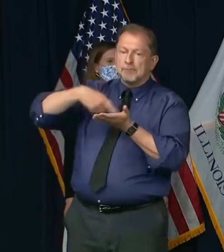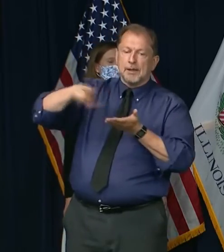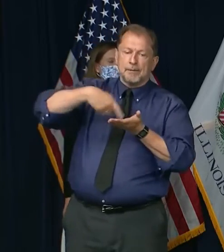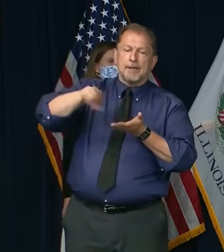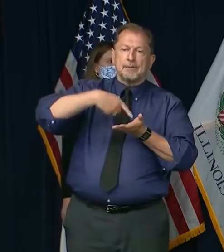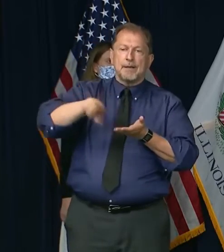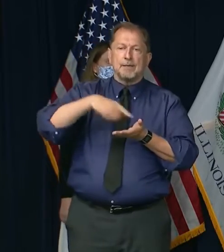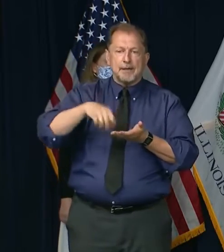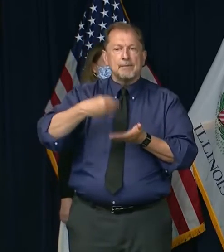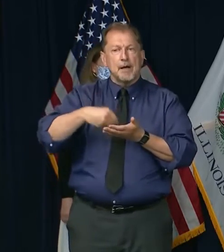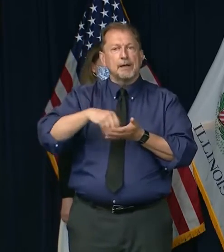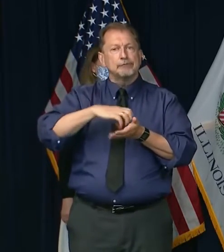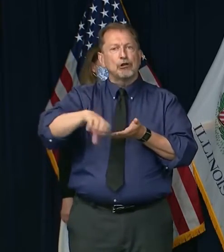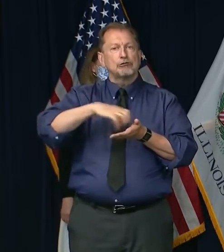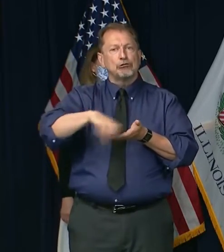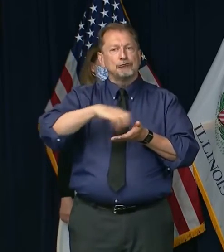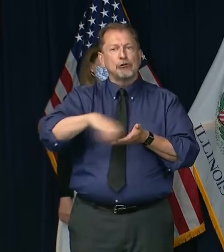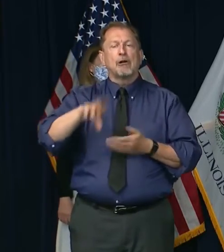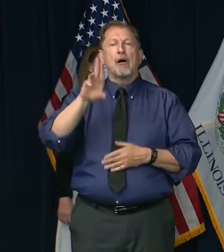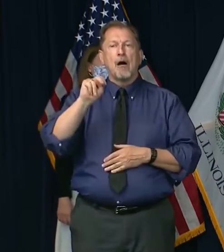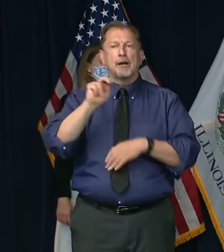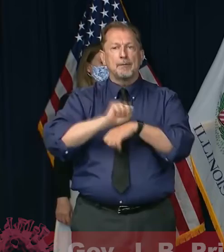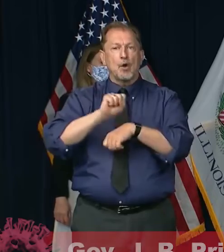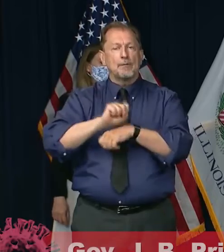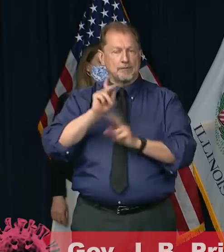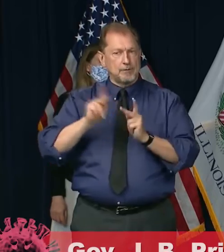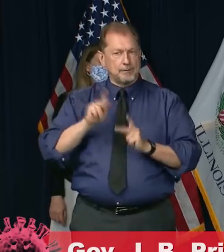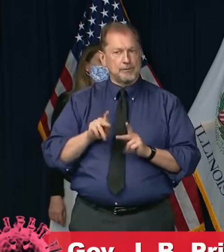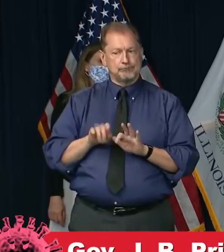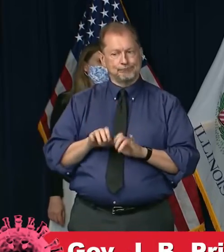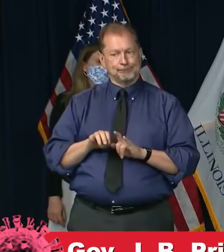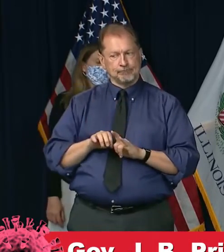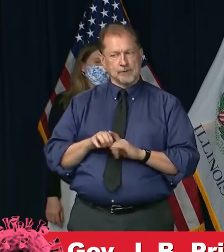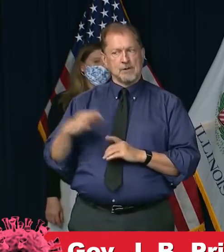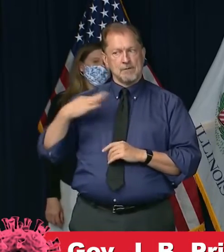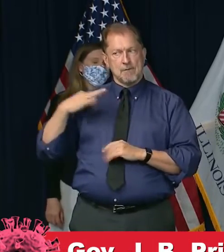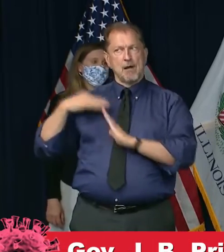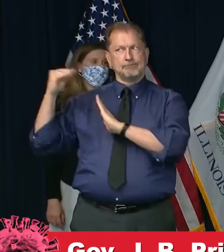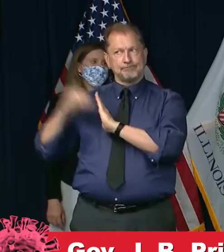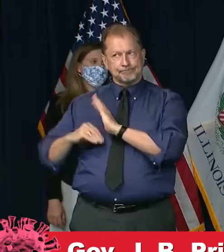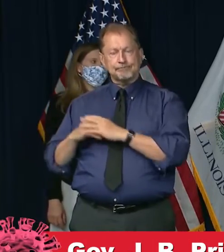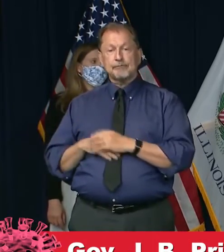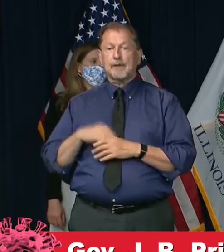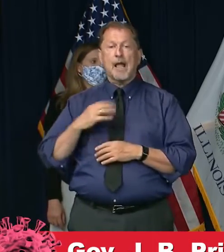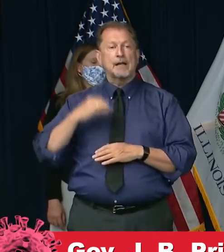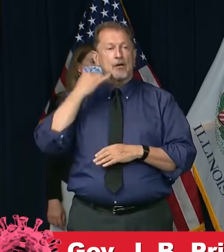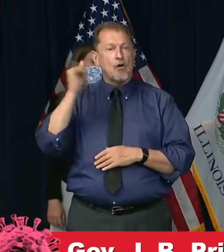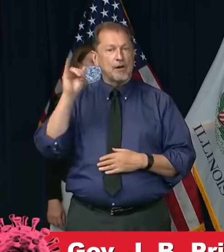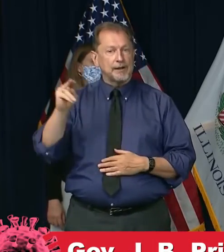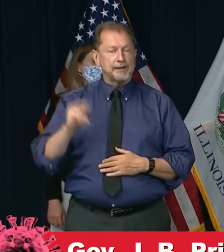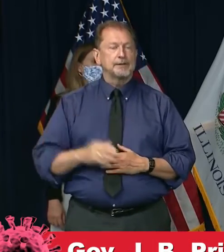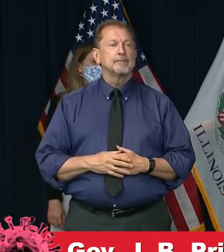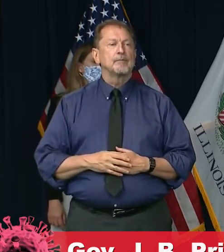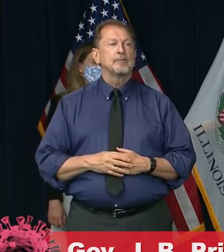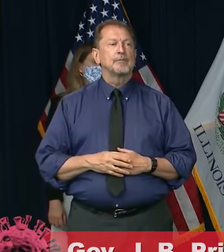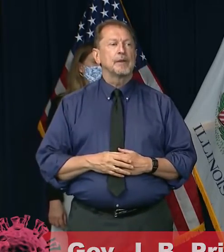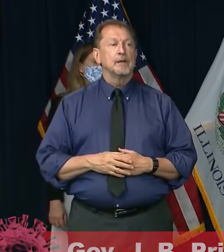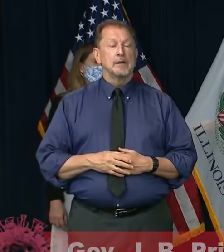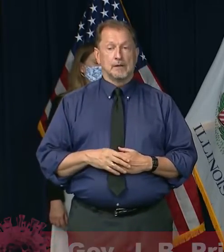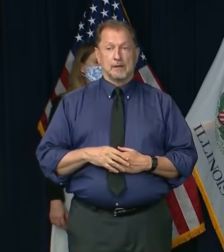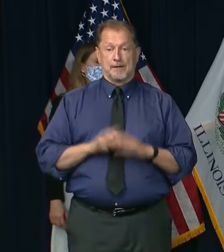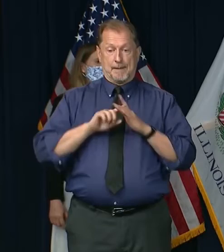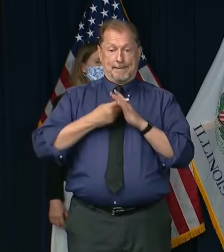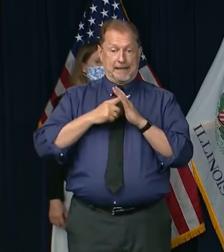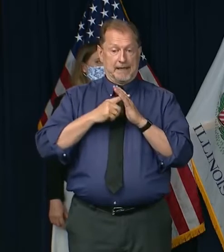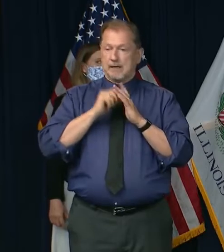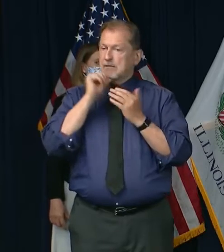to people who can go online, get that done, and who can, you know, call in. We definitely have had